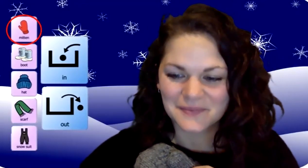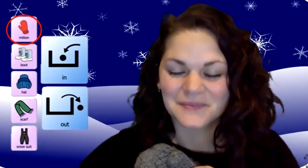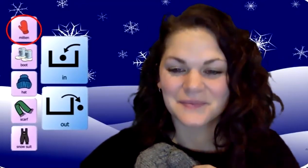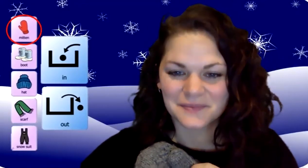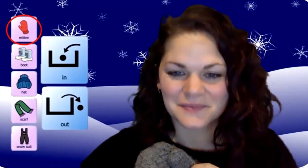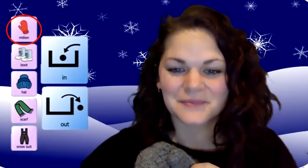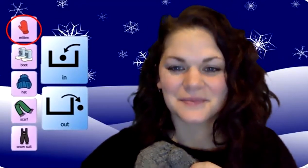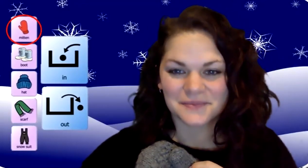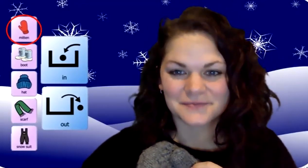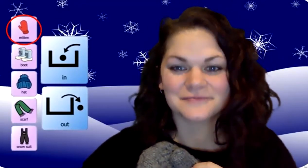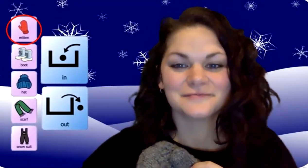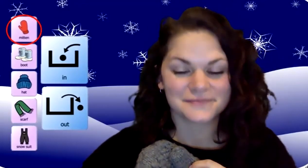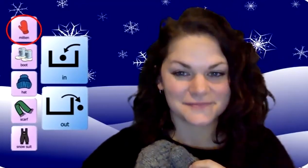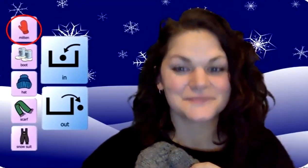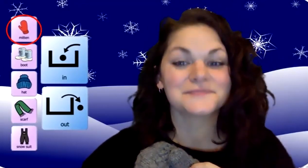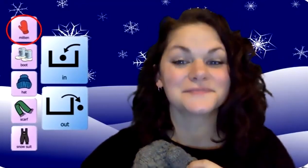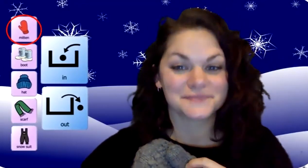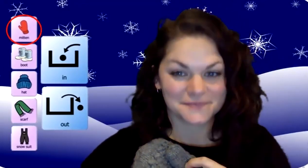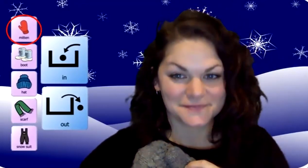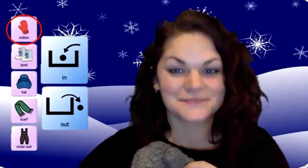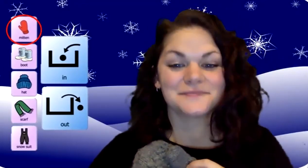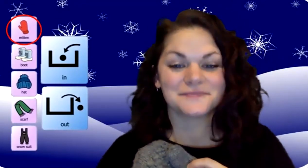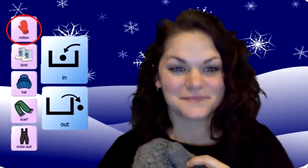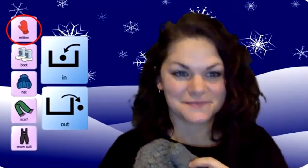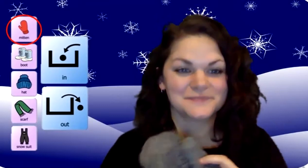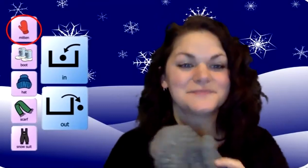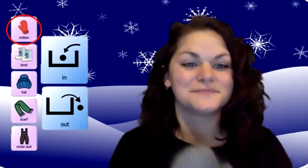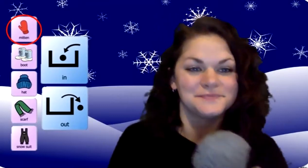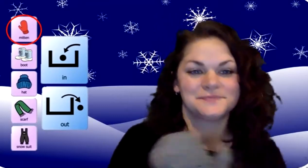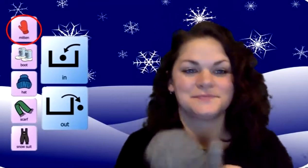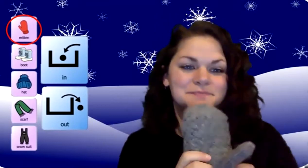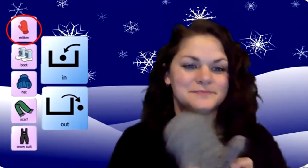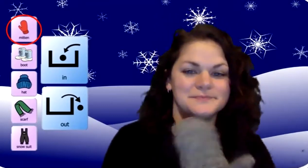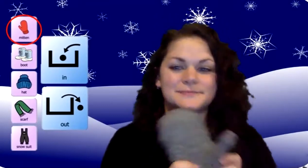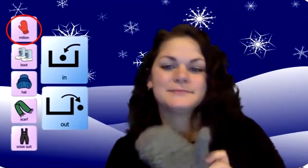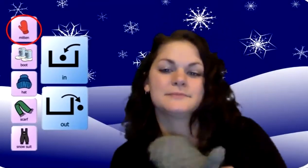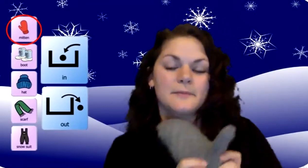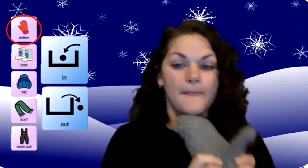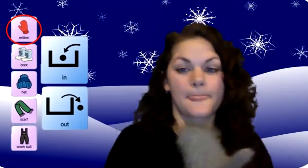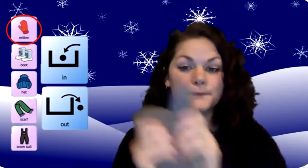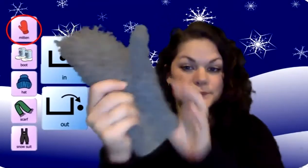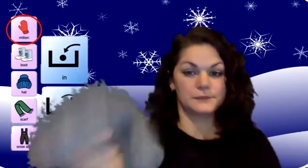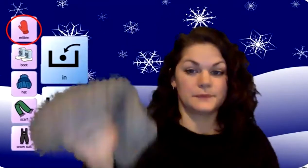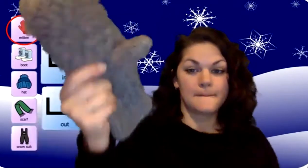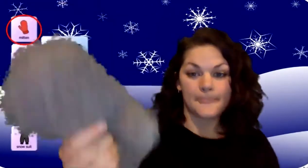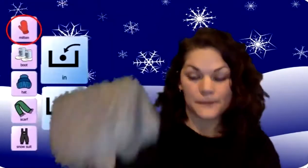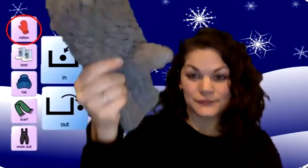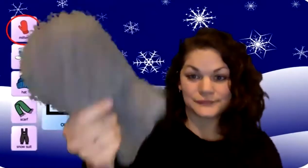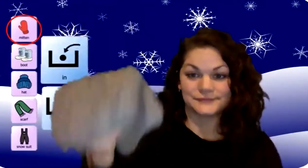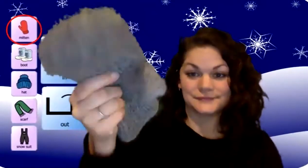Outside, let's do the winter hokey pokey. You put your right mitten in. You